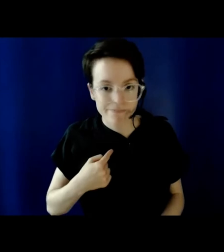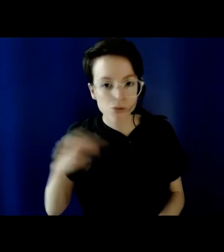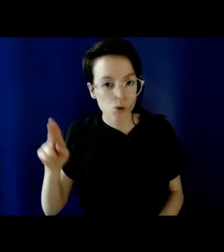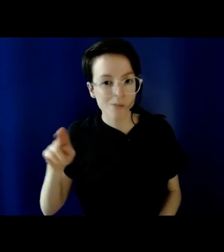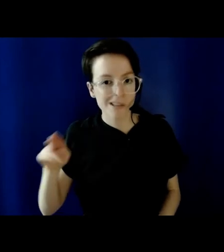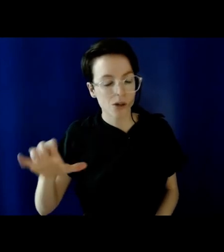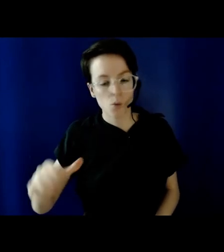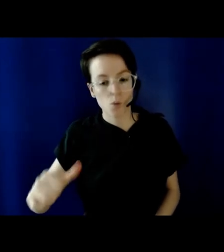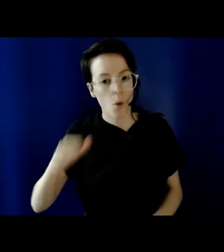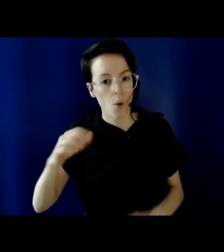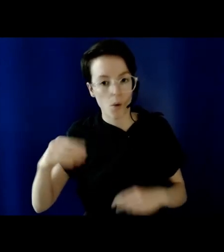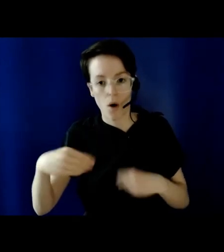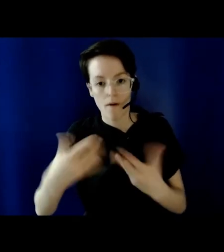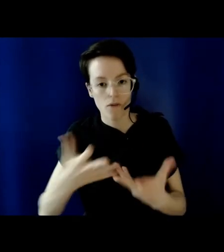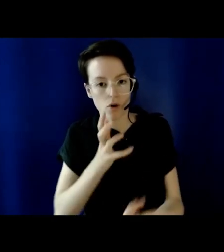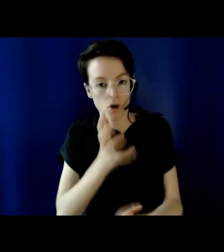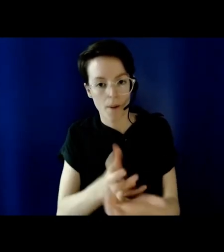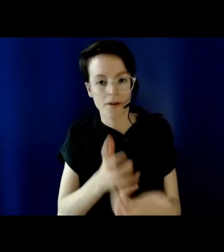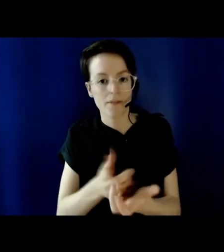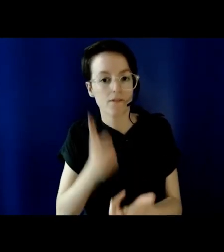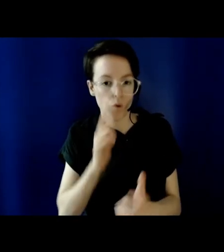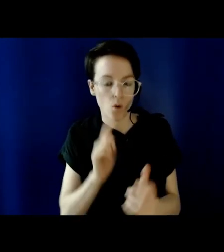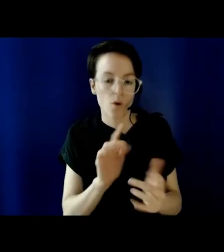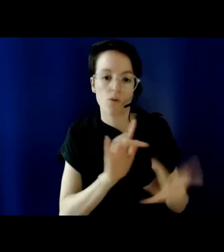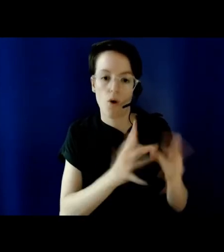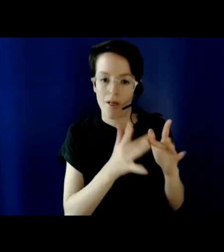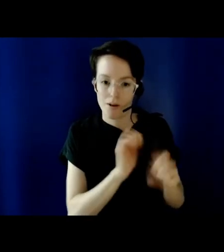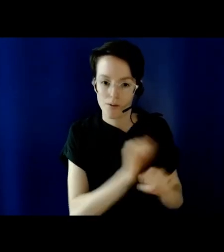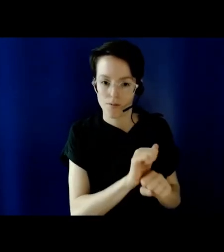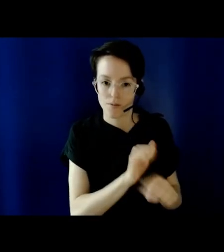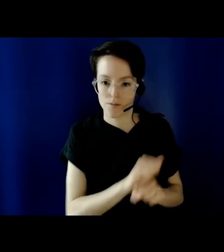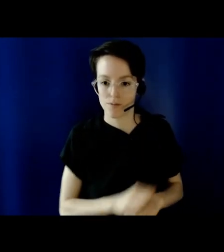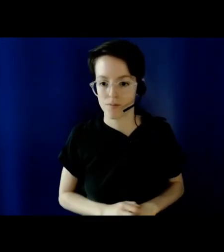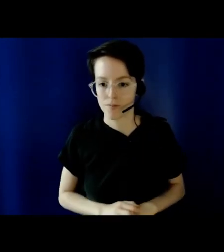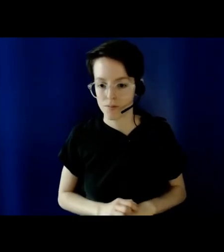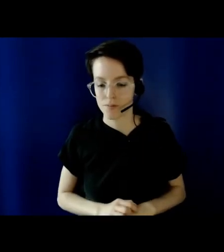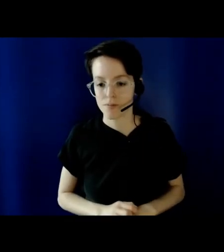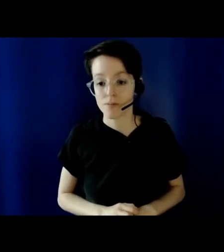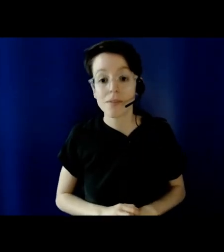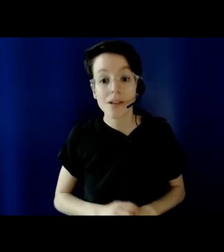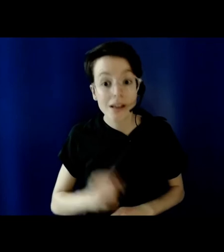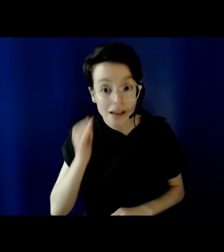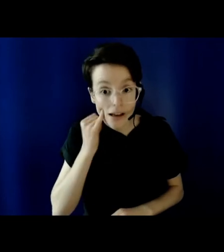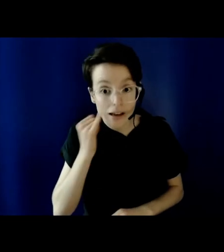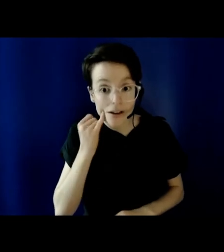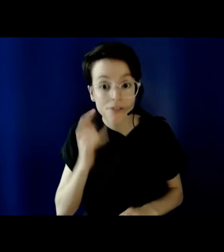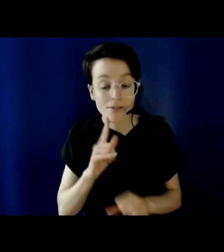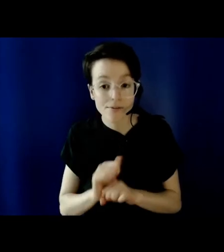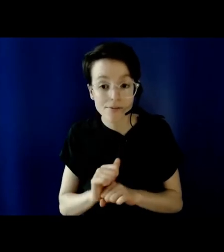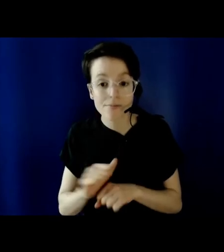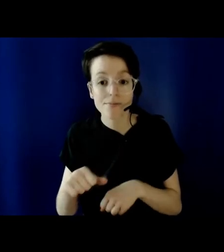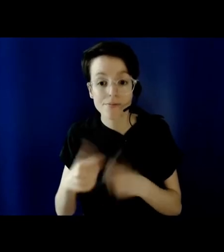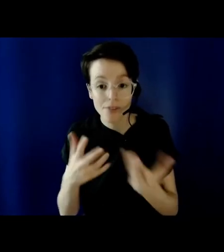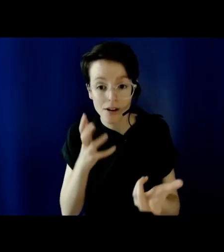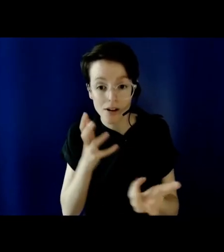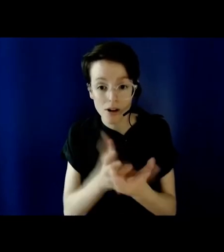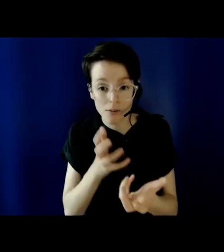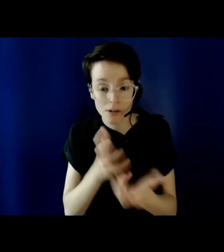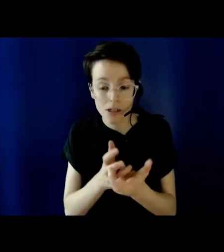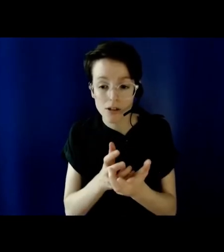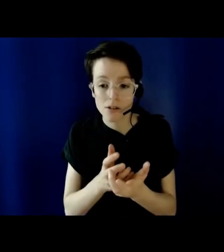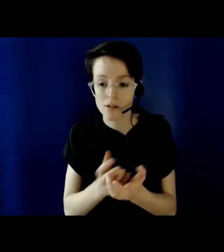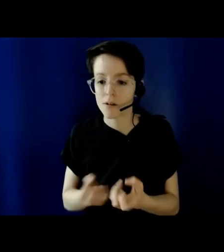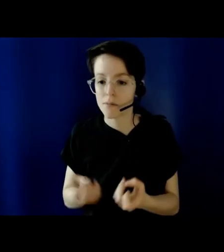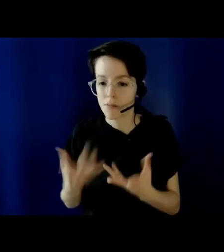Even when accommodations are granted, and this is well beyond the return to campus, some of us have found that our departments, our